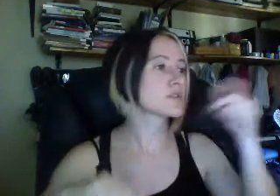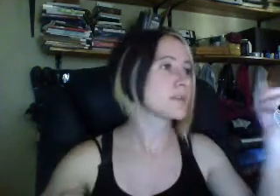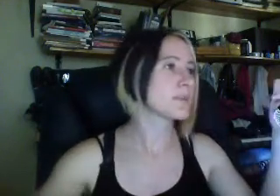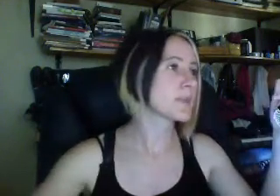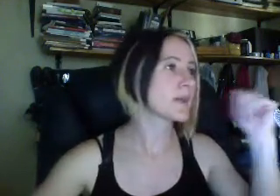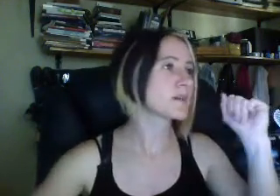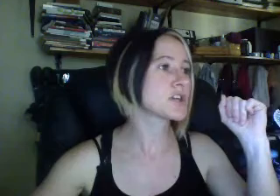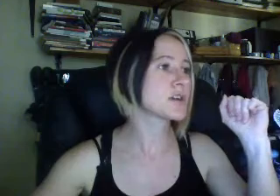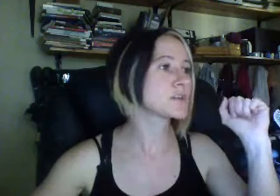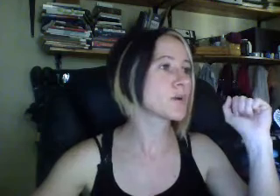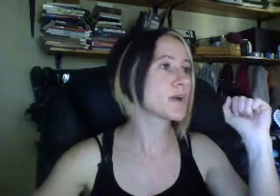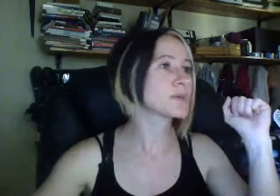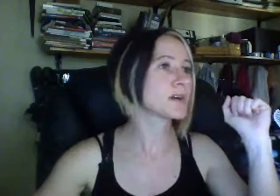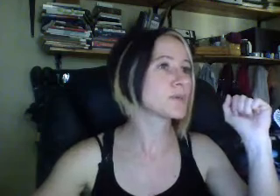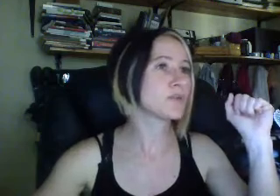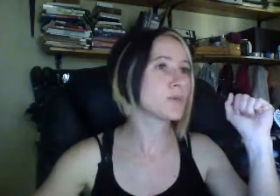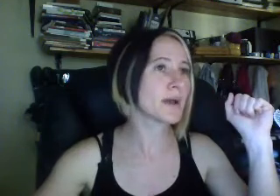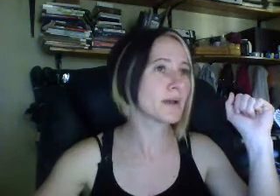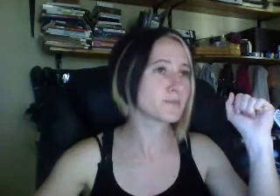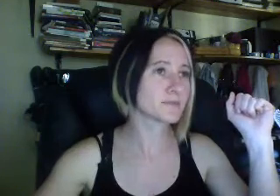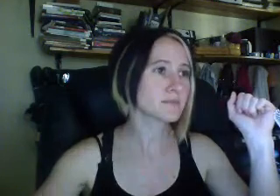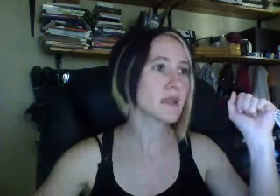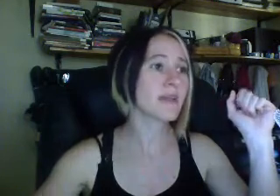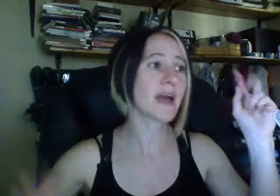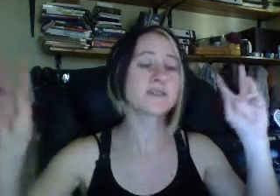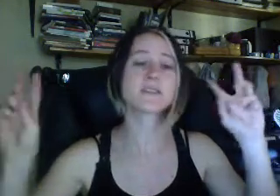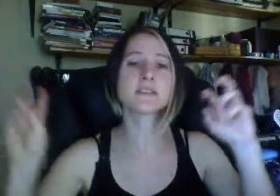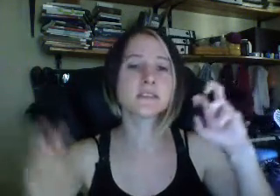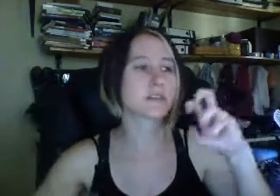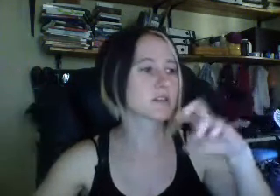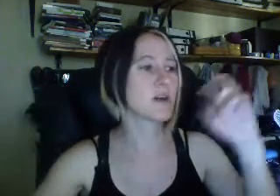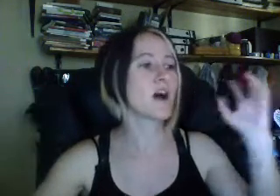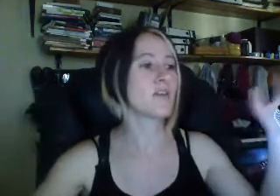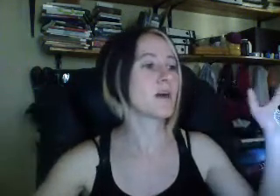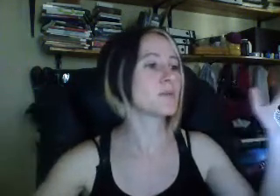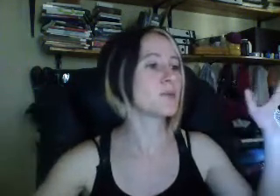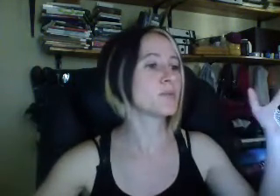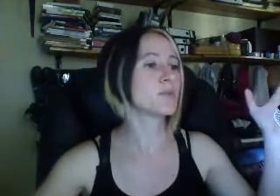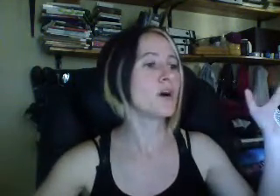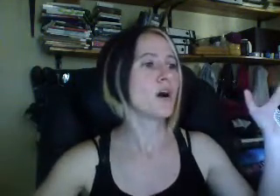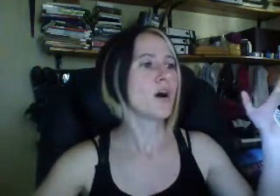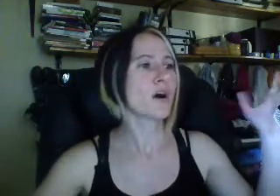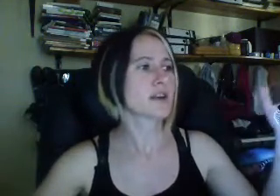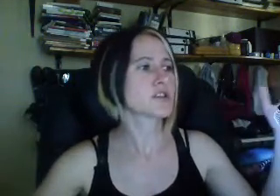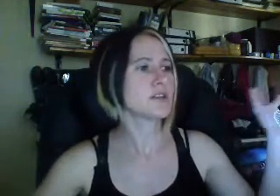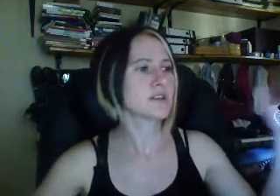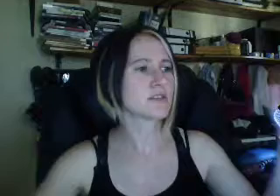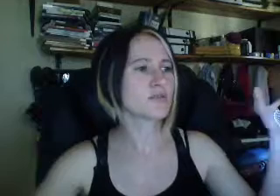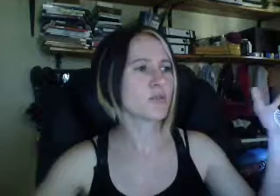Because I'll share this one website with you where they have statistics of how many people are actually addicted to